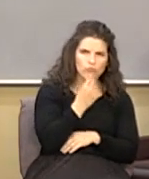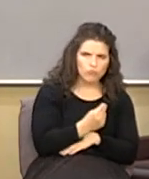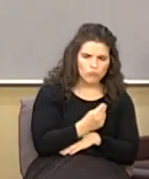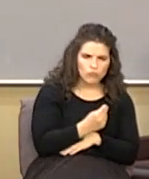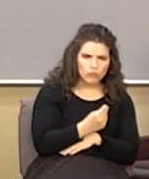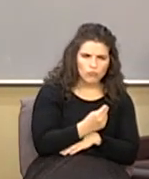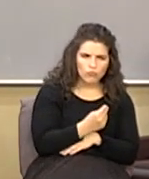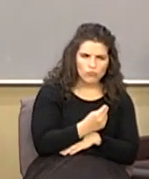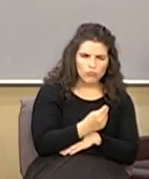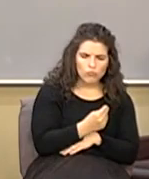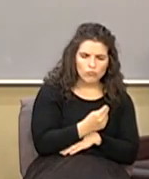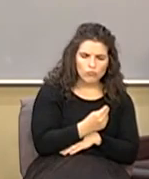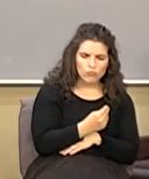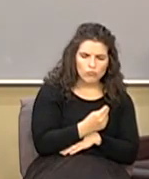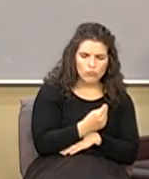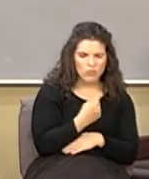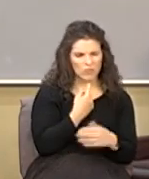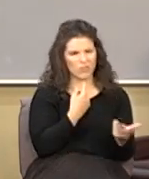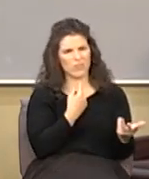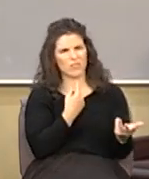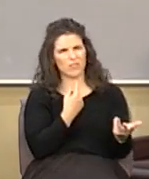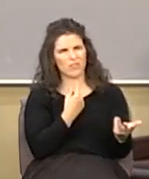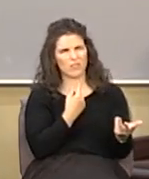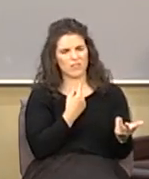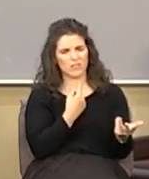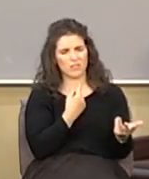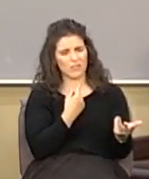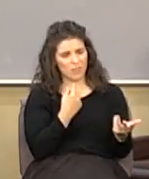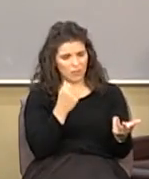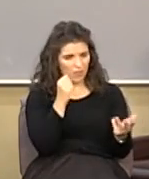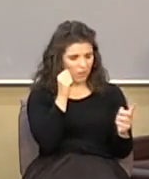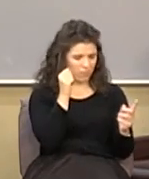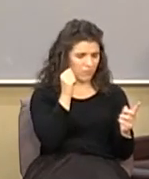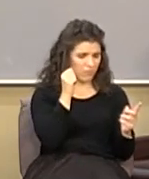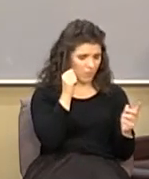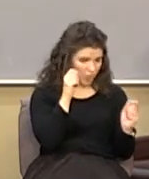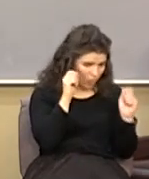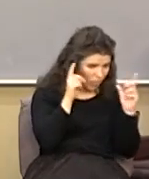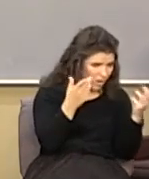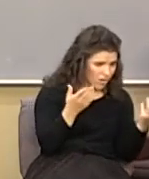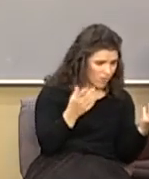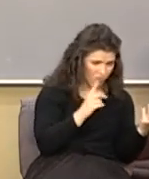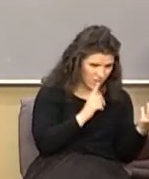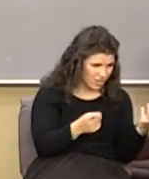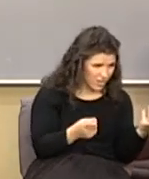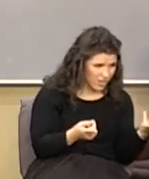and you say hello anybody awake not many